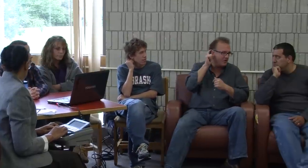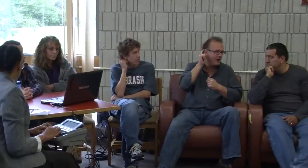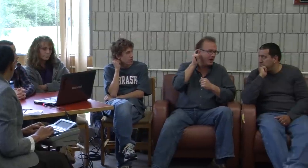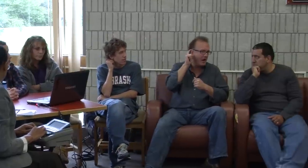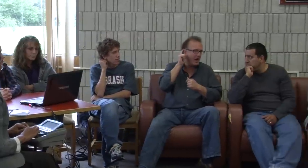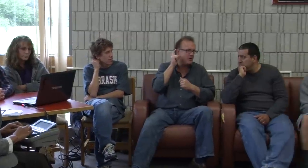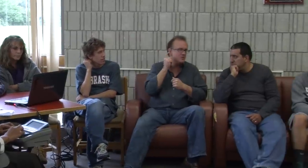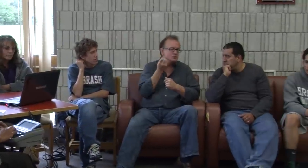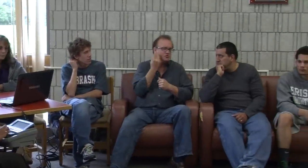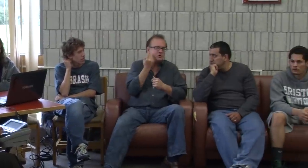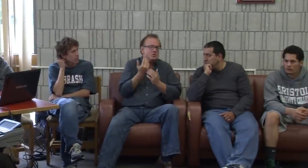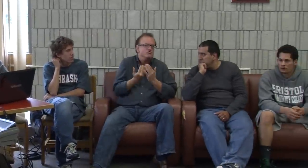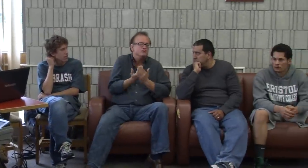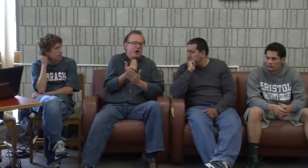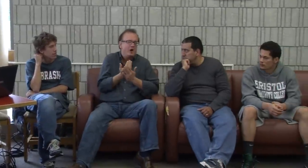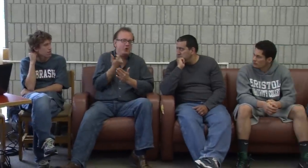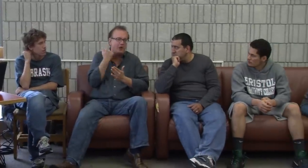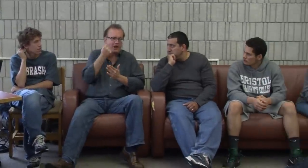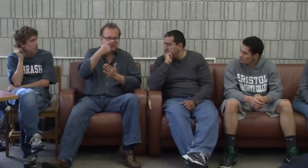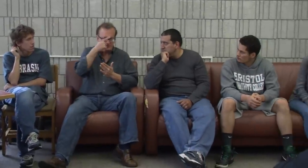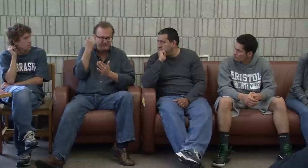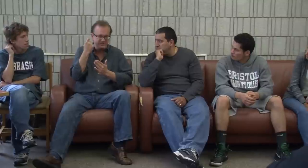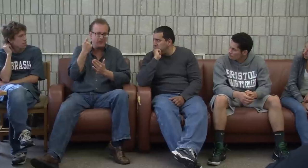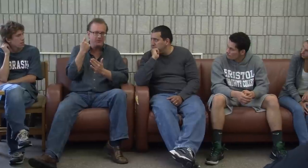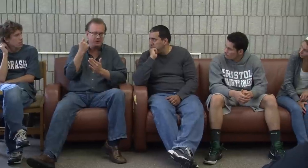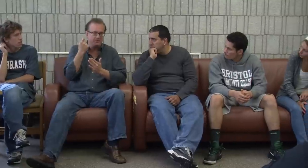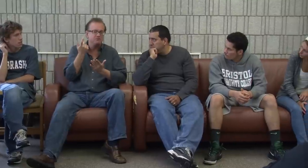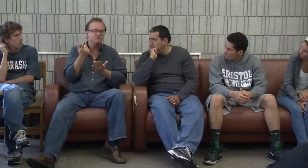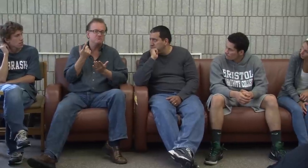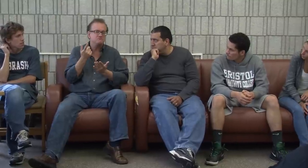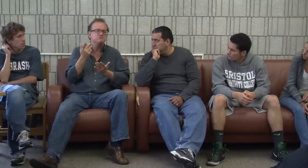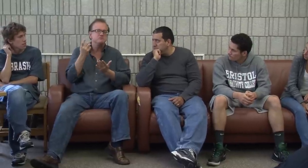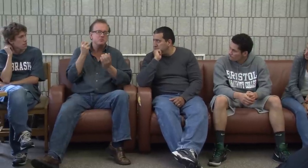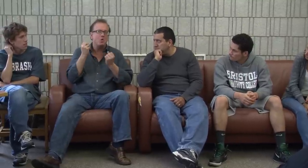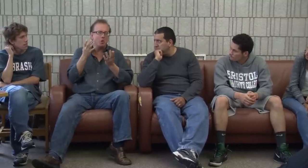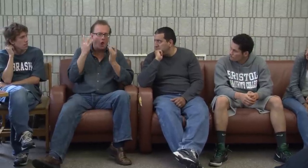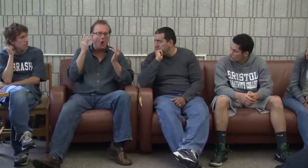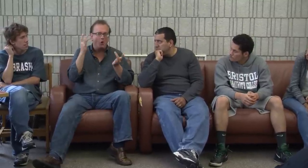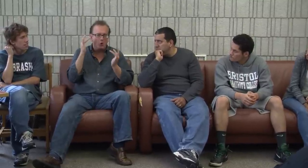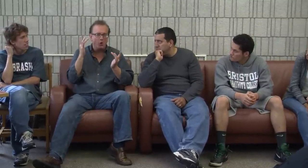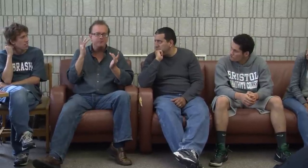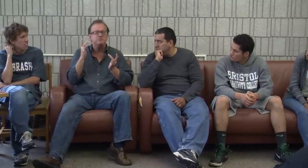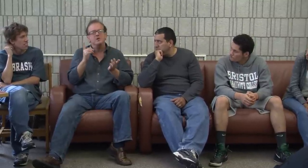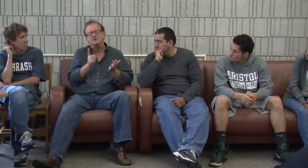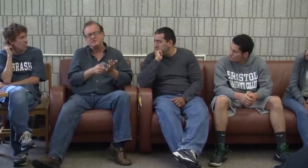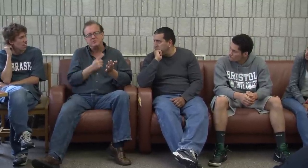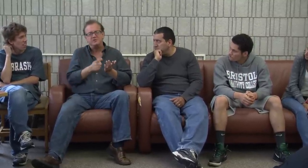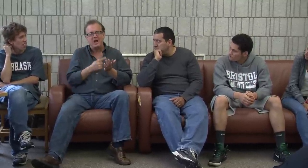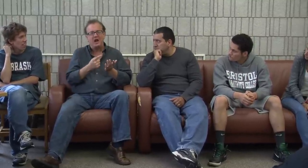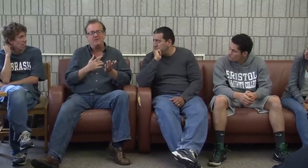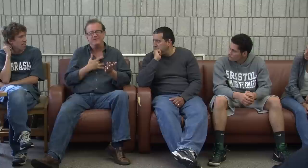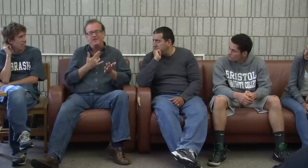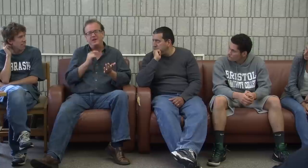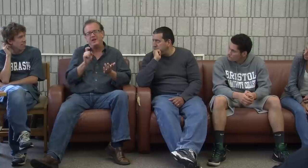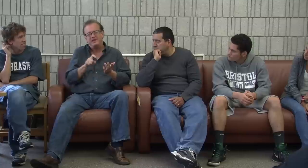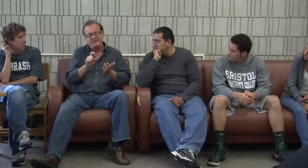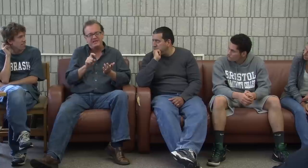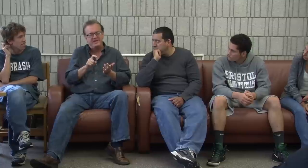I have hearing aids as well. They're brand new. I got them last summer. And it's a lot of noise, and sometimes I